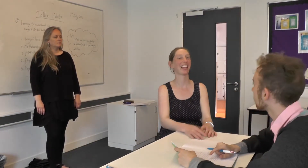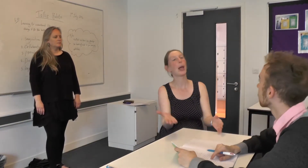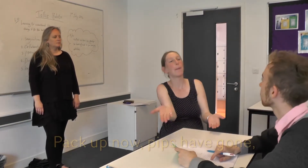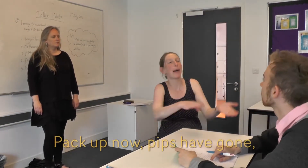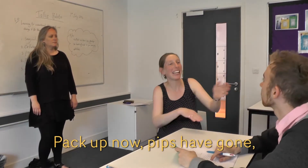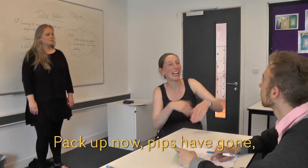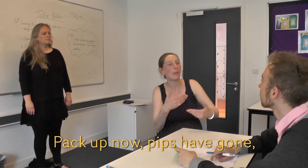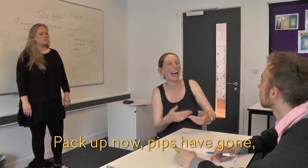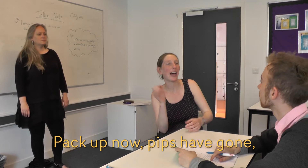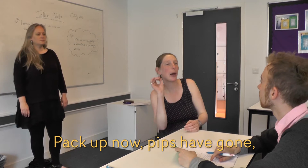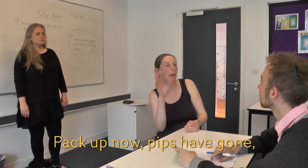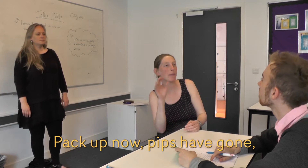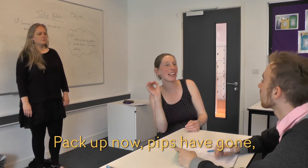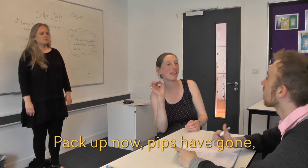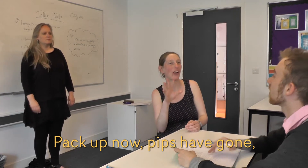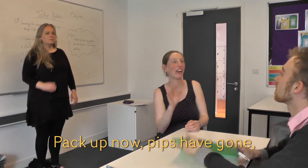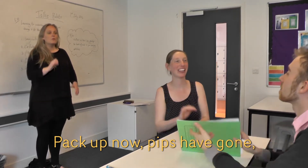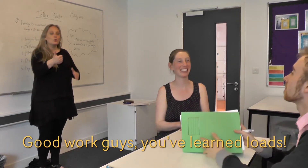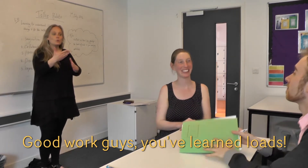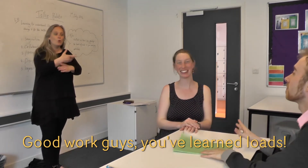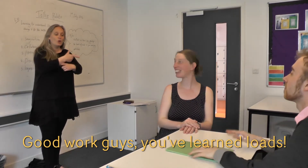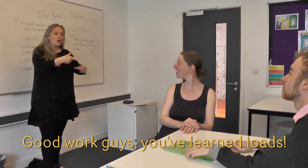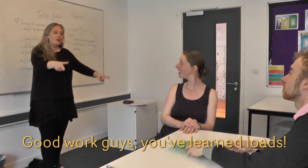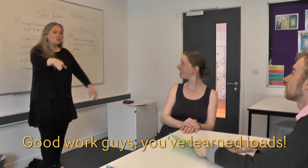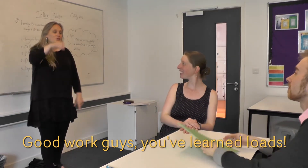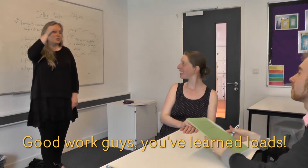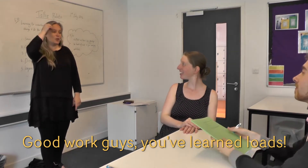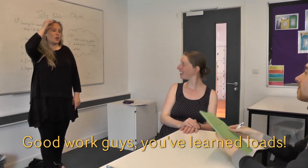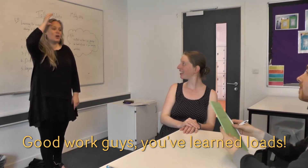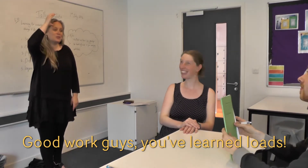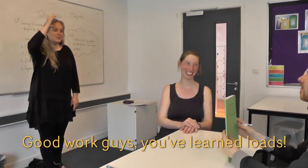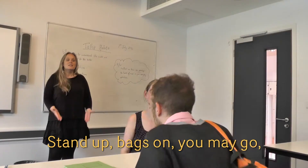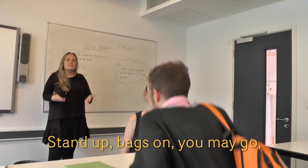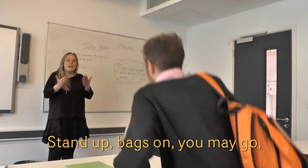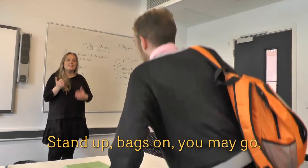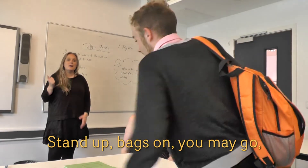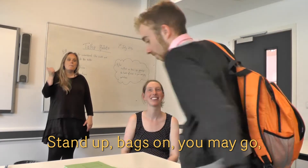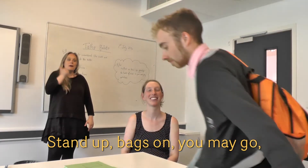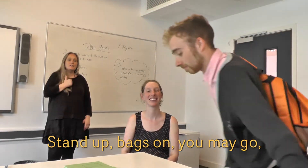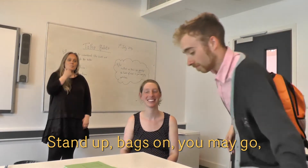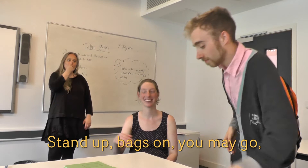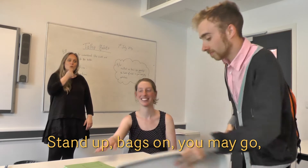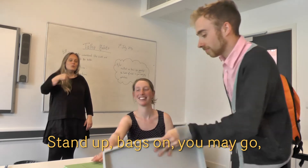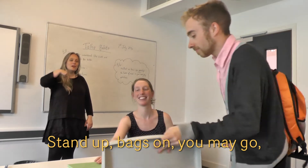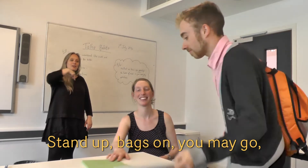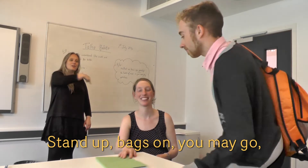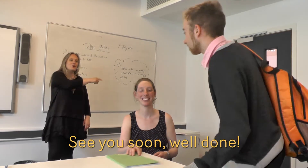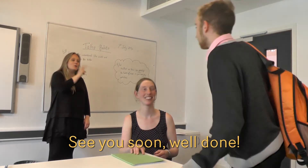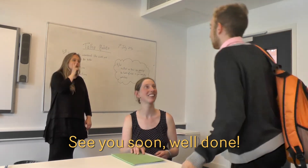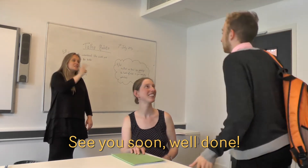Back up now, bits have gone, good work guys, you've learned loads. Stand up, bags on, you may go, see